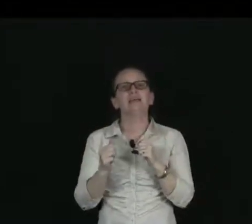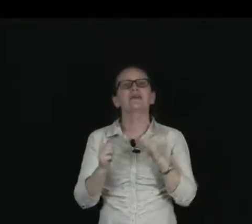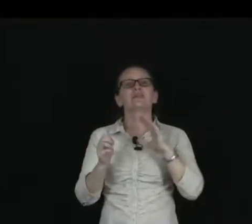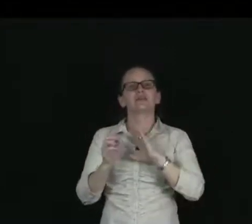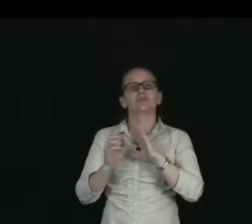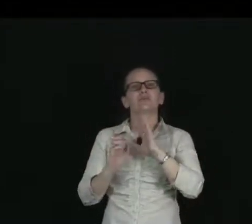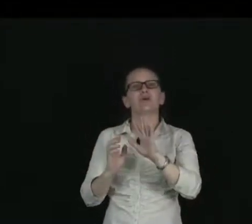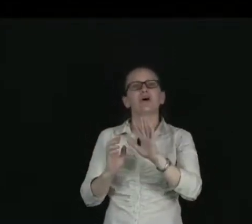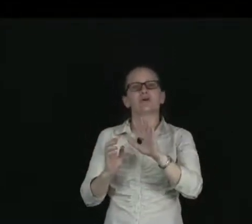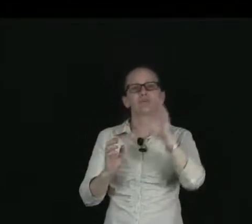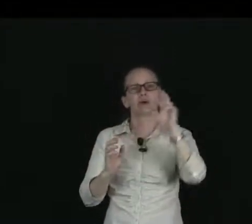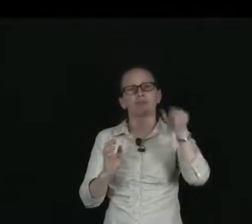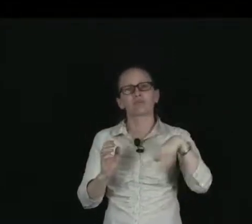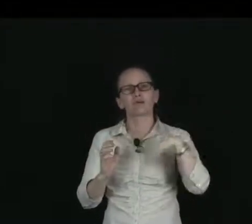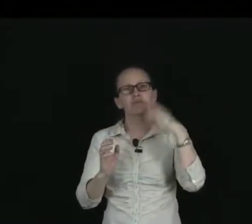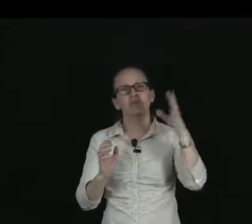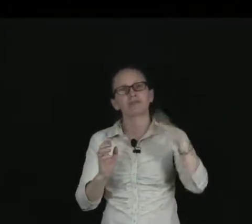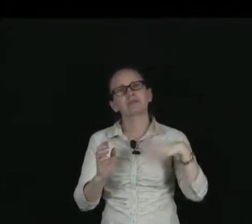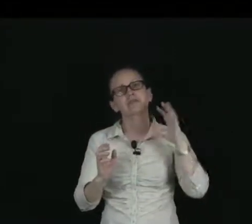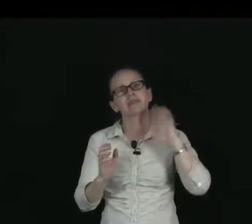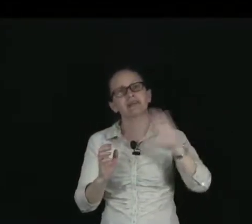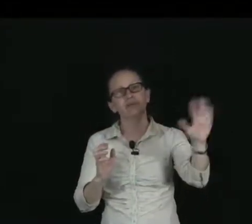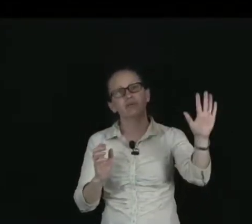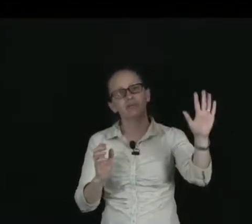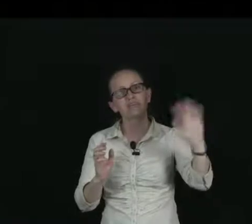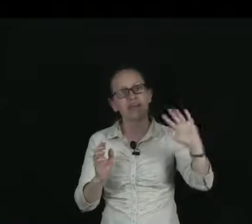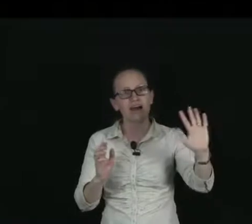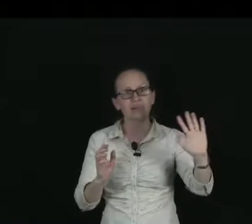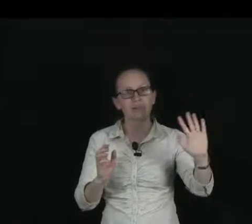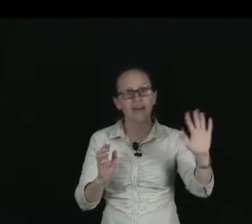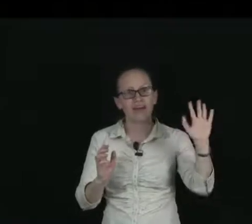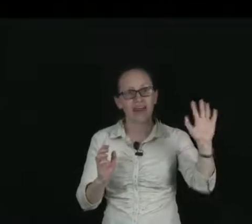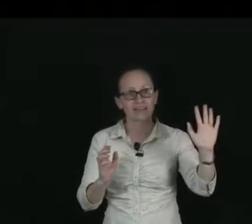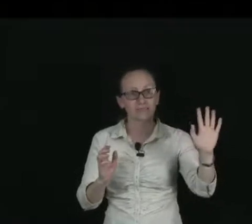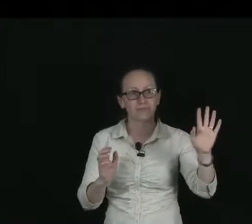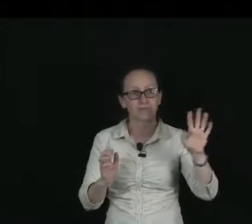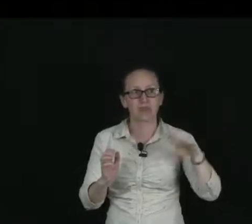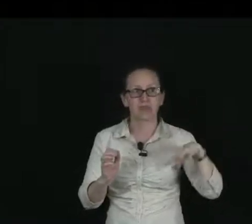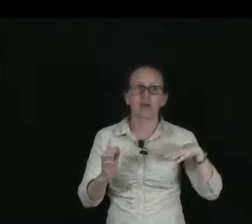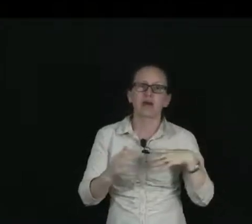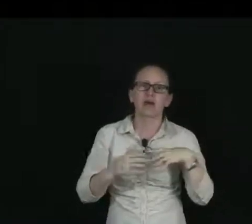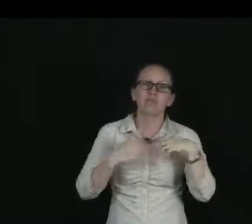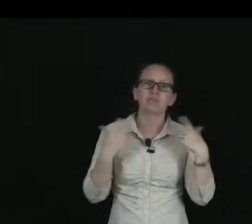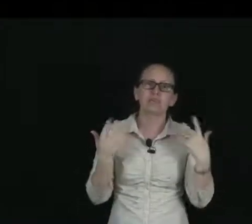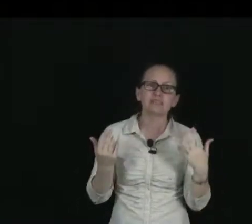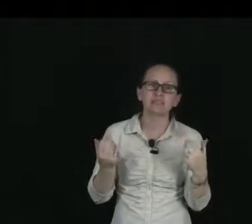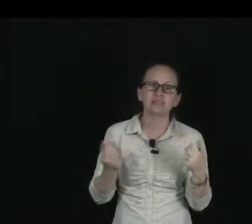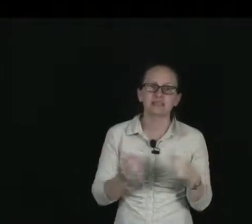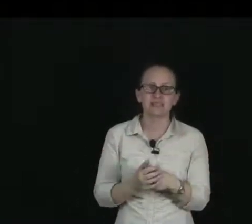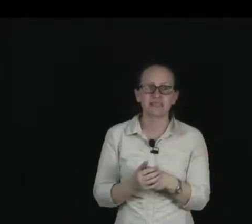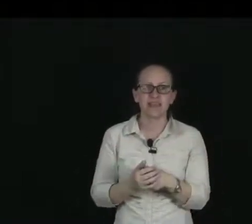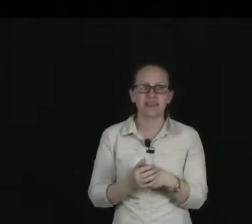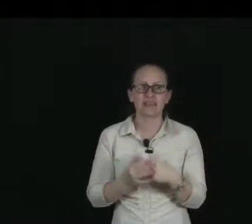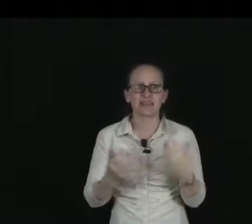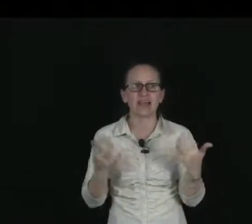to knock one of those orbital electrons out of that atom. For this reason, we say that the